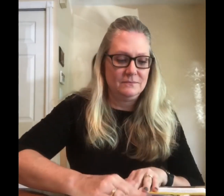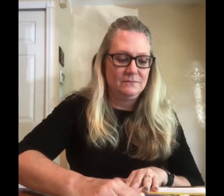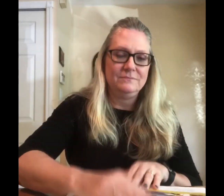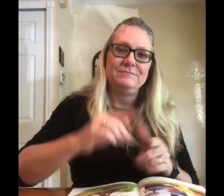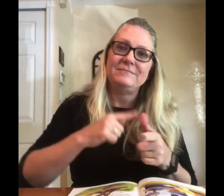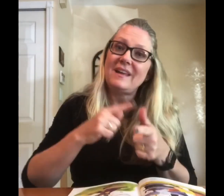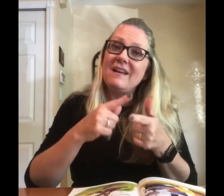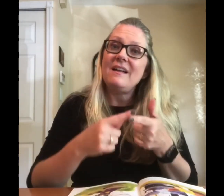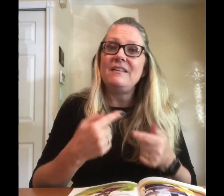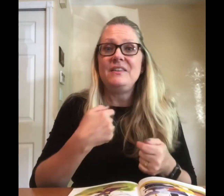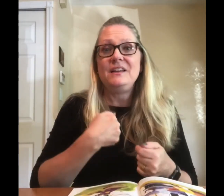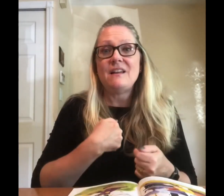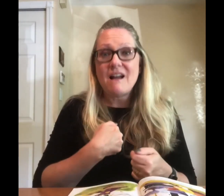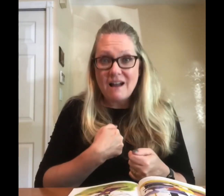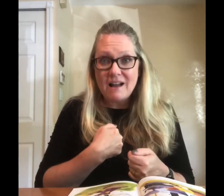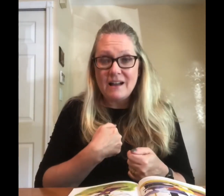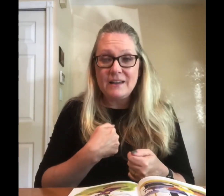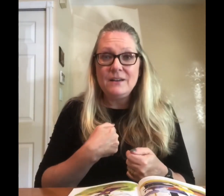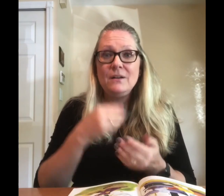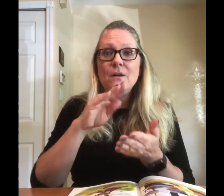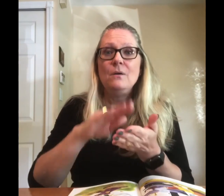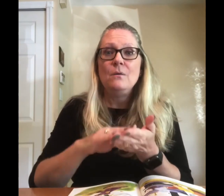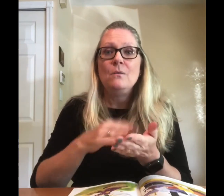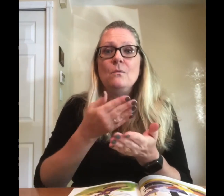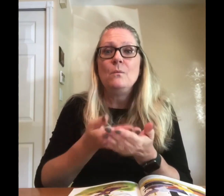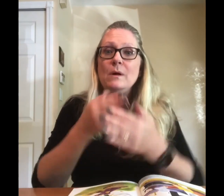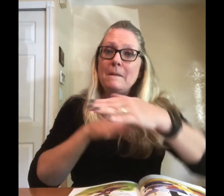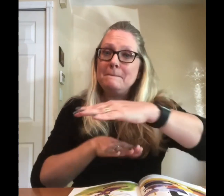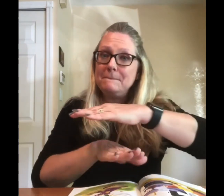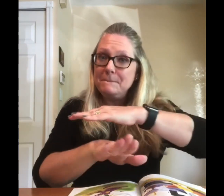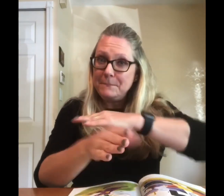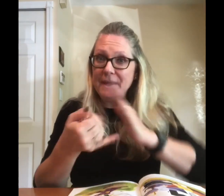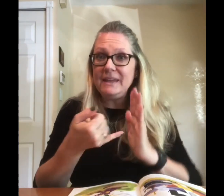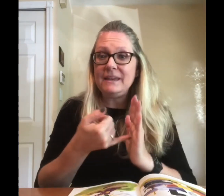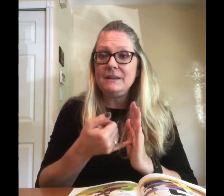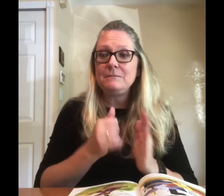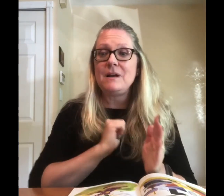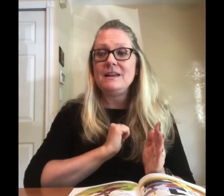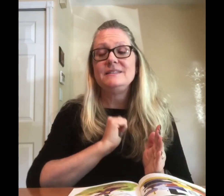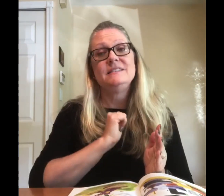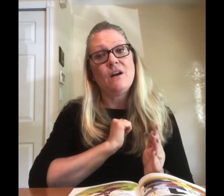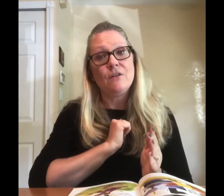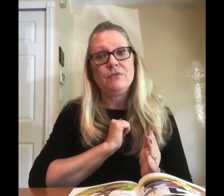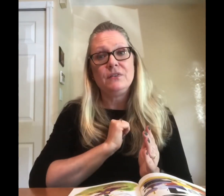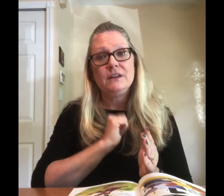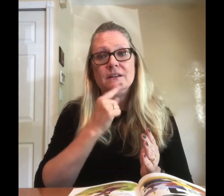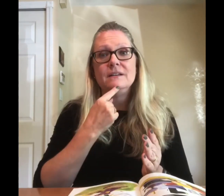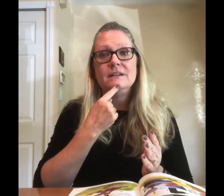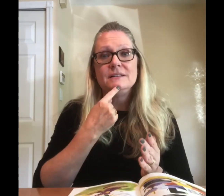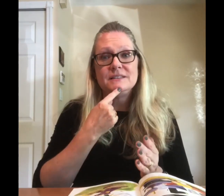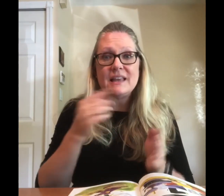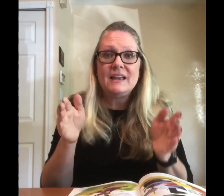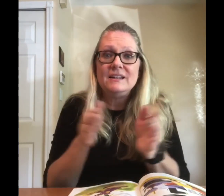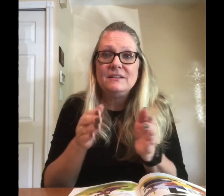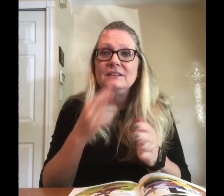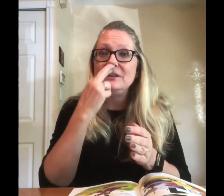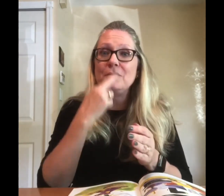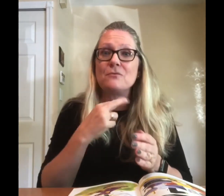then I will bake it myself said the little red